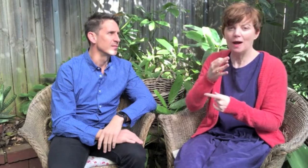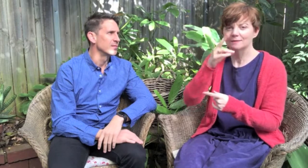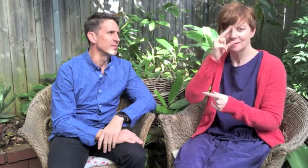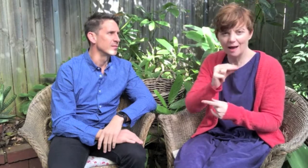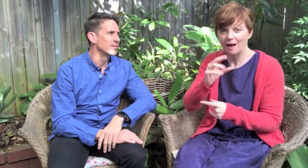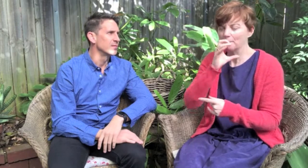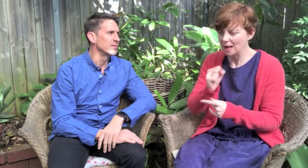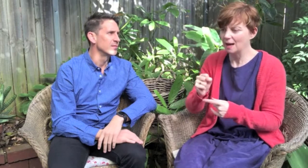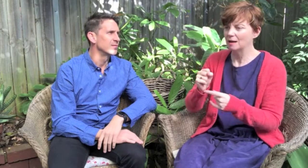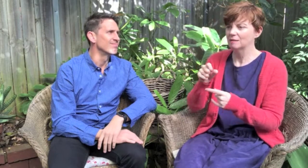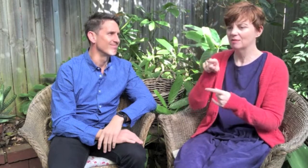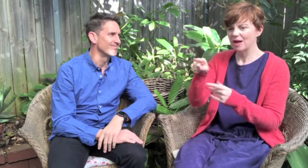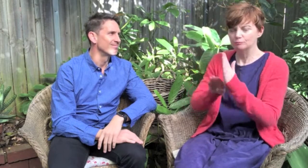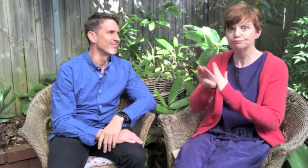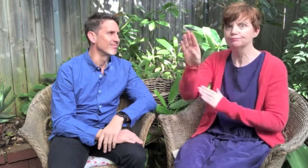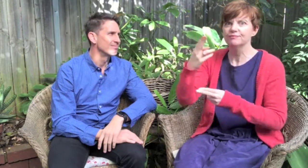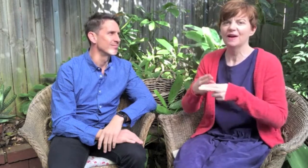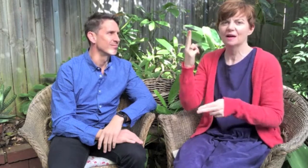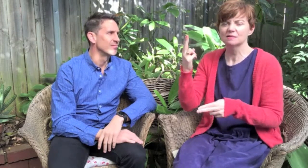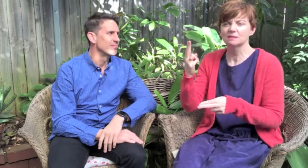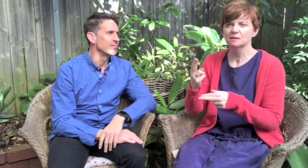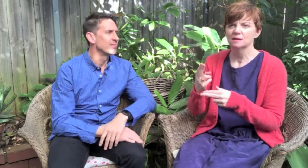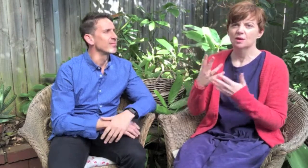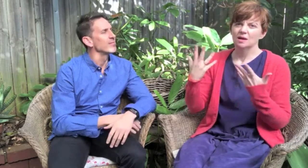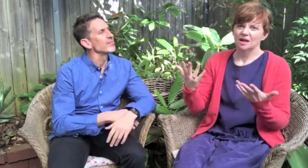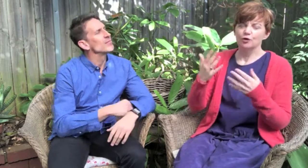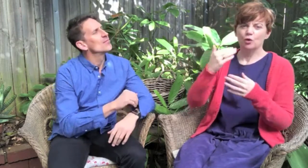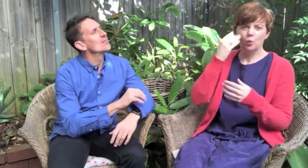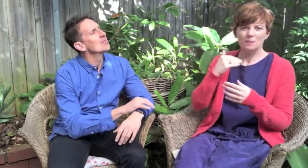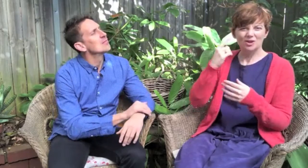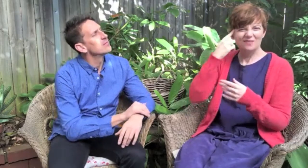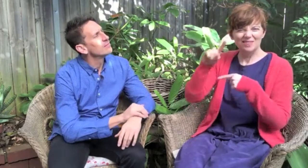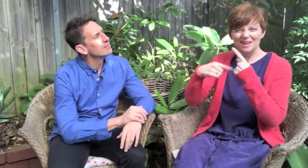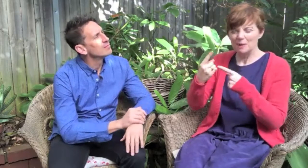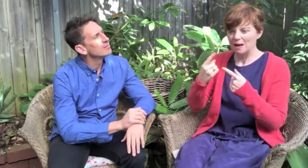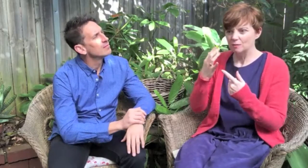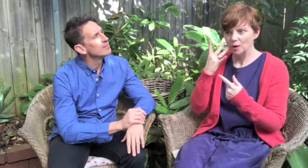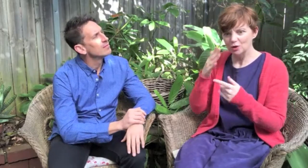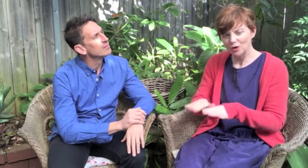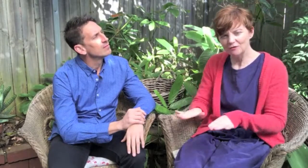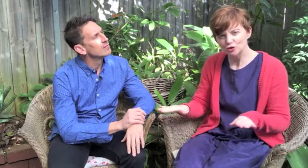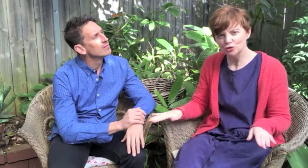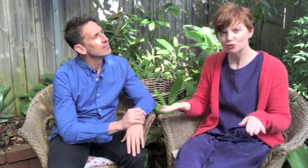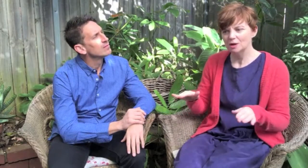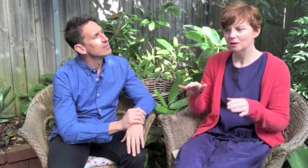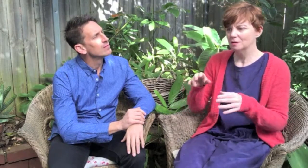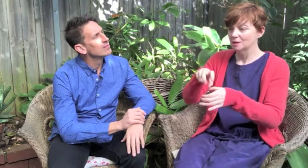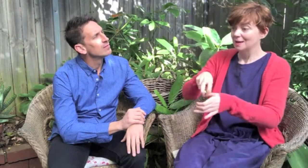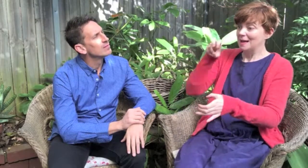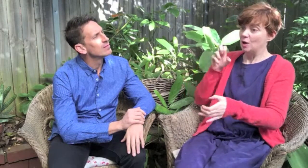Well, the white young man. You know, their career tends to ascend rather quickly. But a woman has to think about when